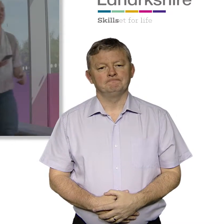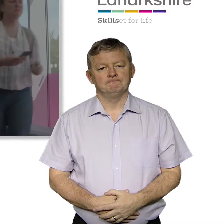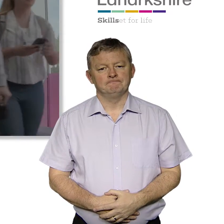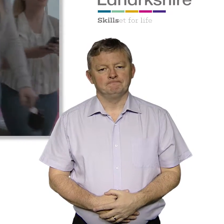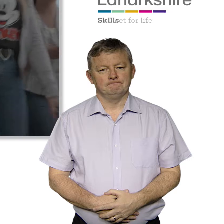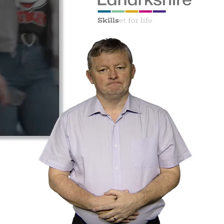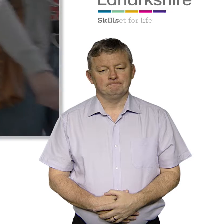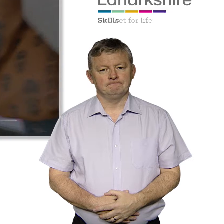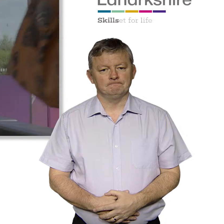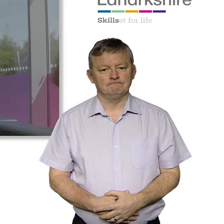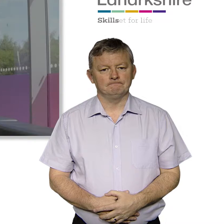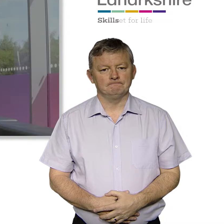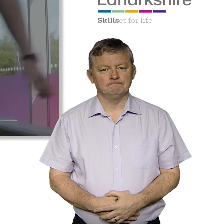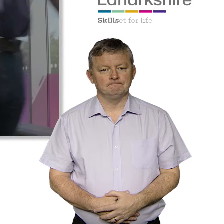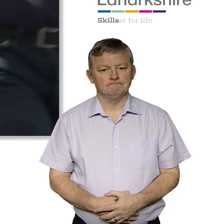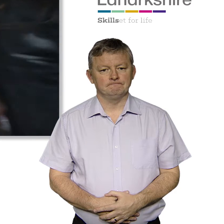and for these services to contact them.